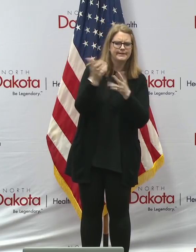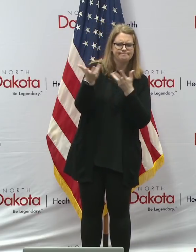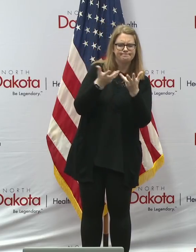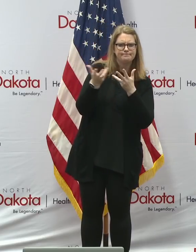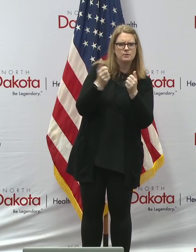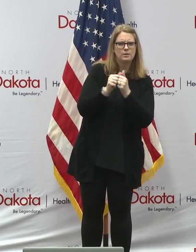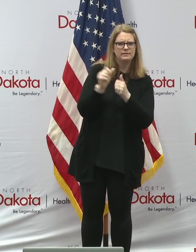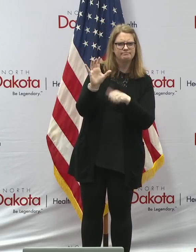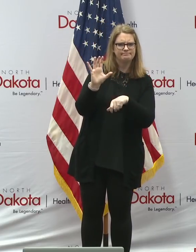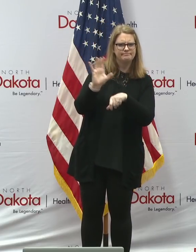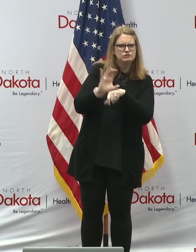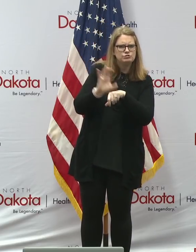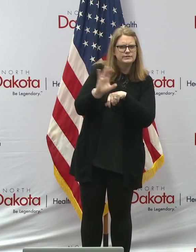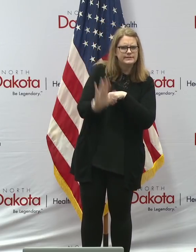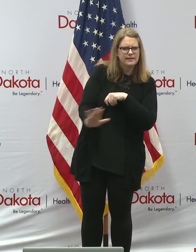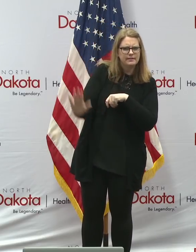weekend.